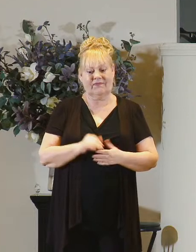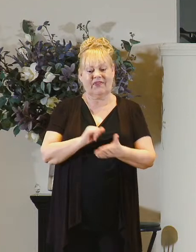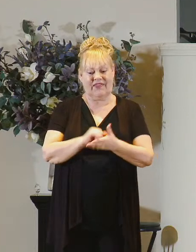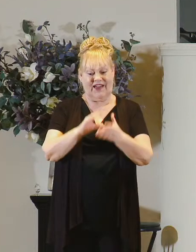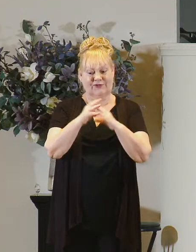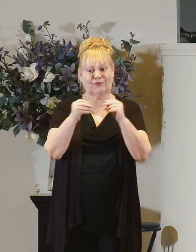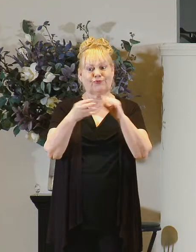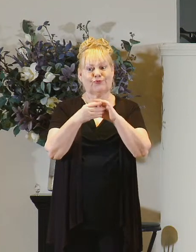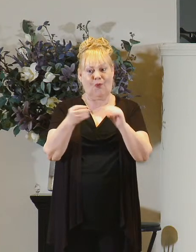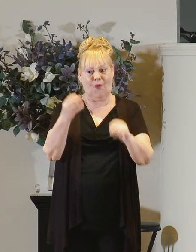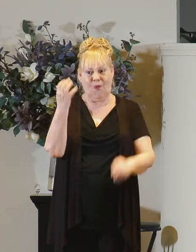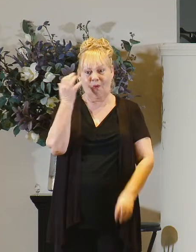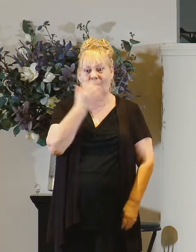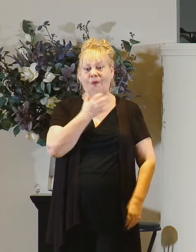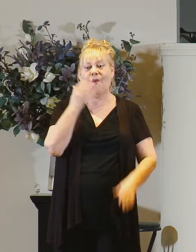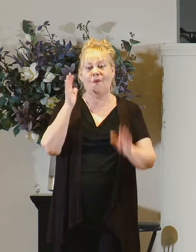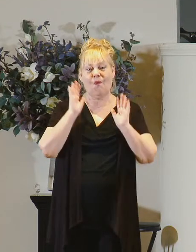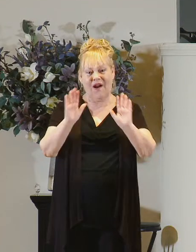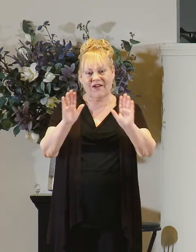story